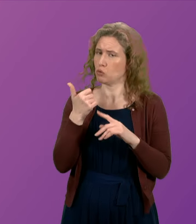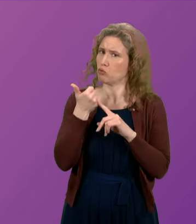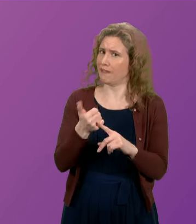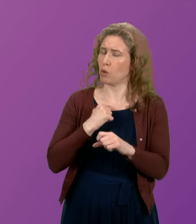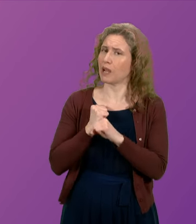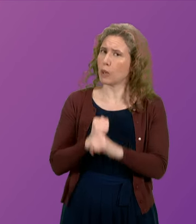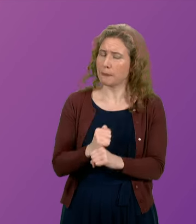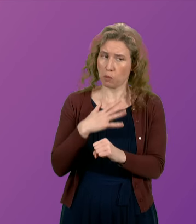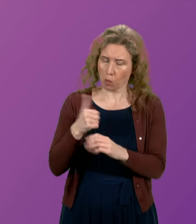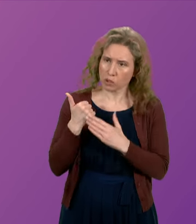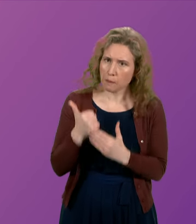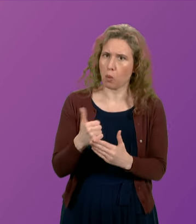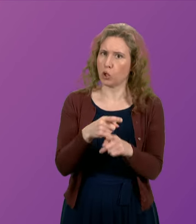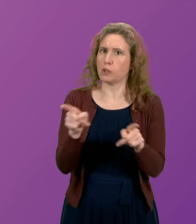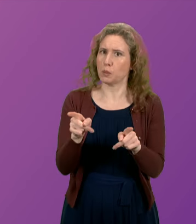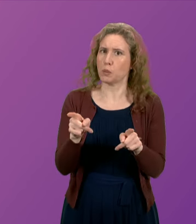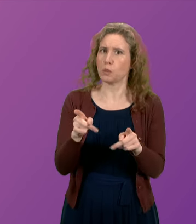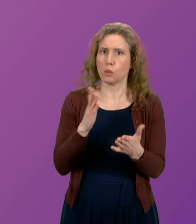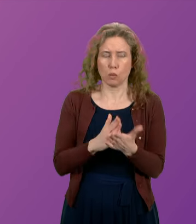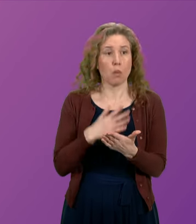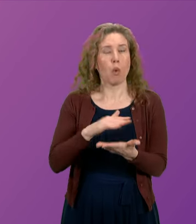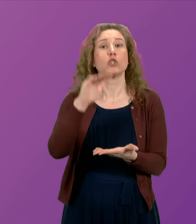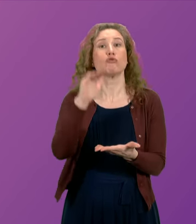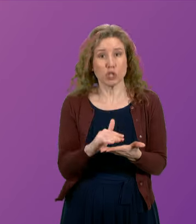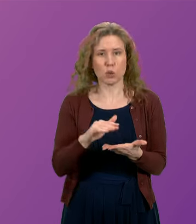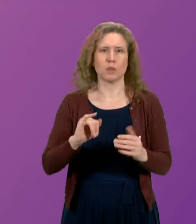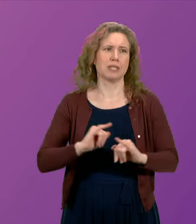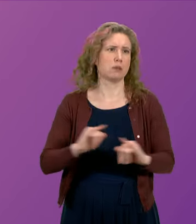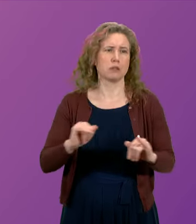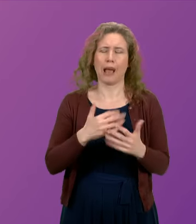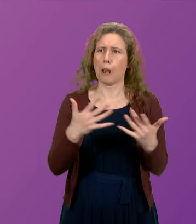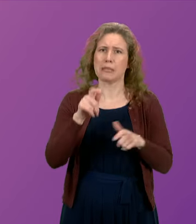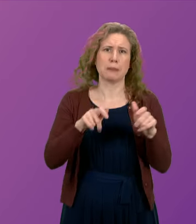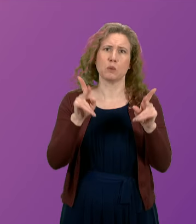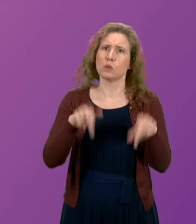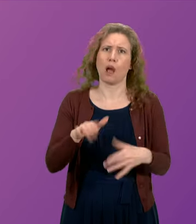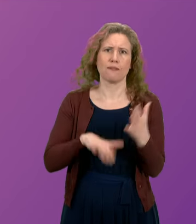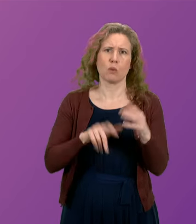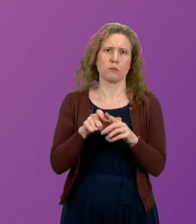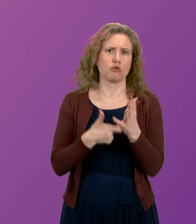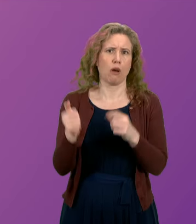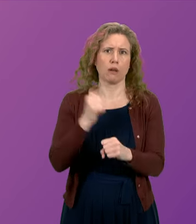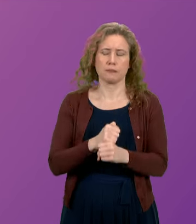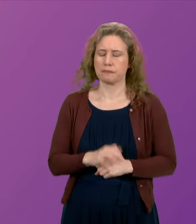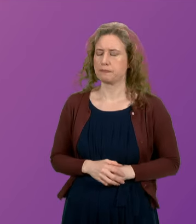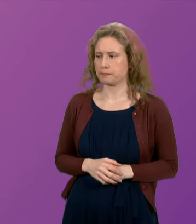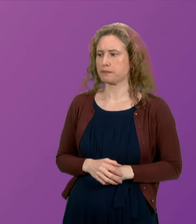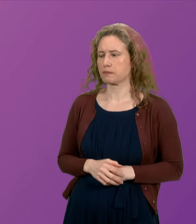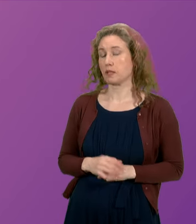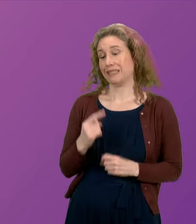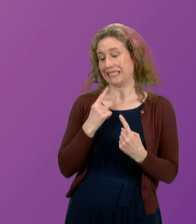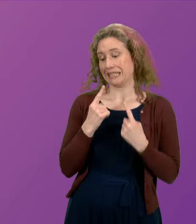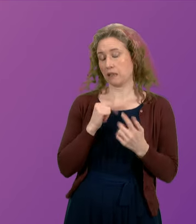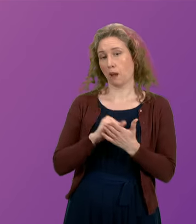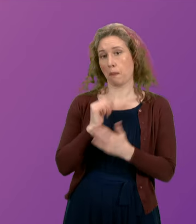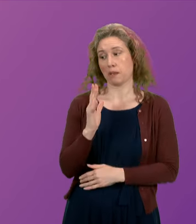our commitment to continue to do all that we can to reduce this tragic loss of life. To Webber. First Minister, the data published last